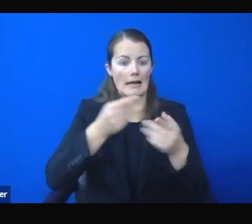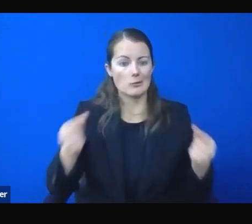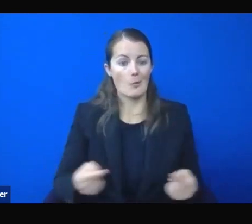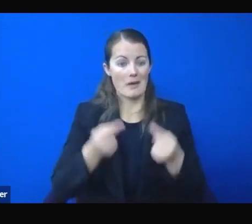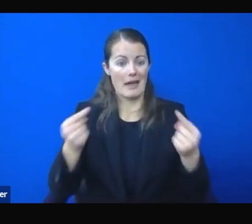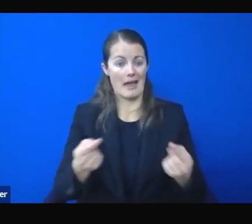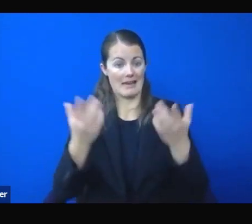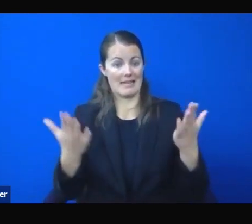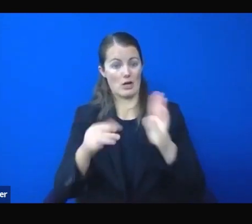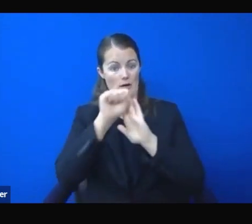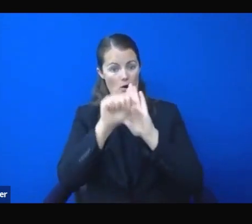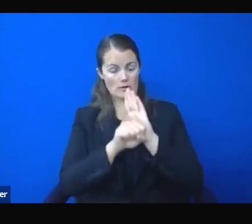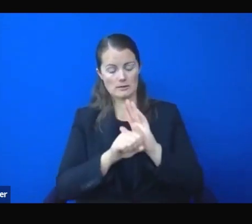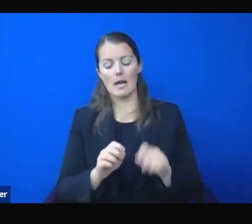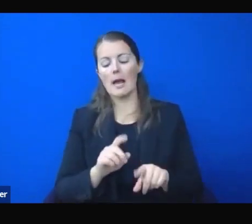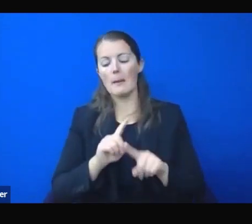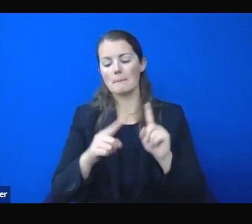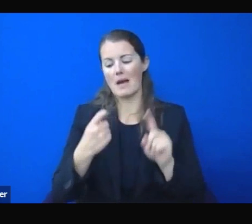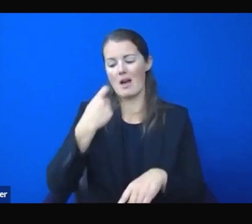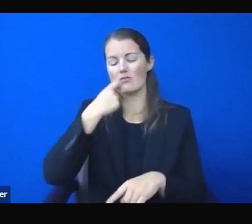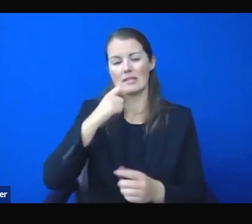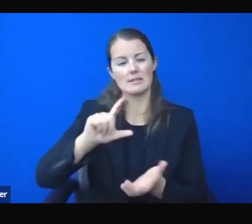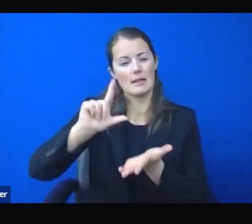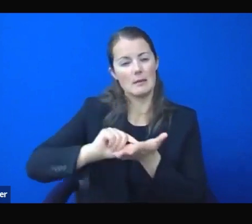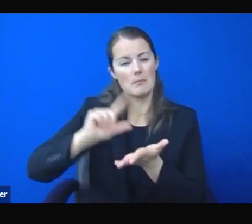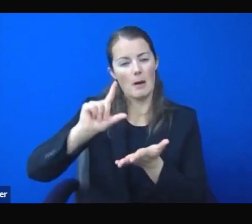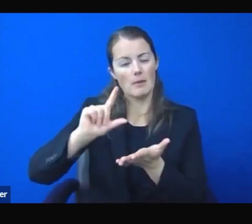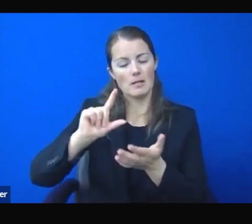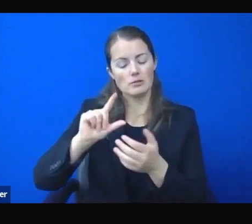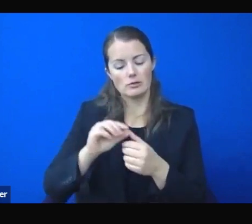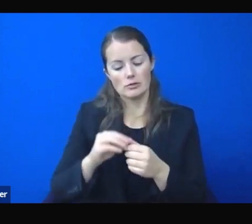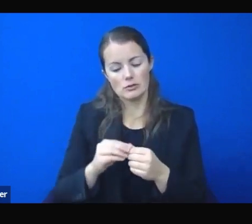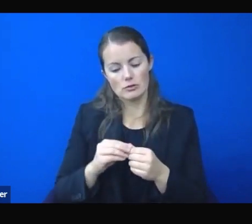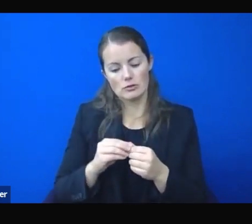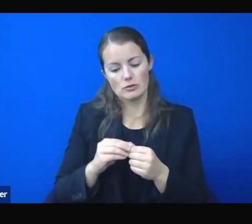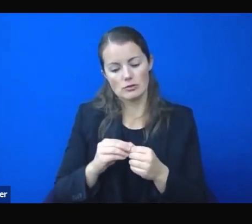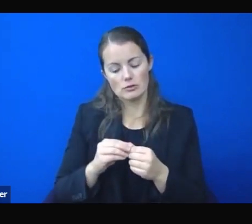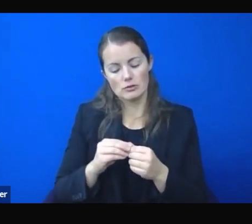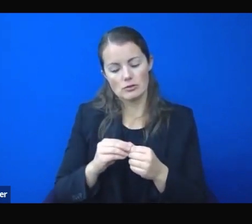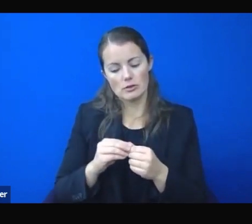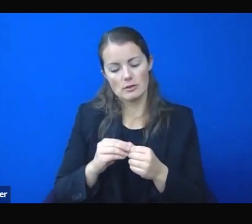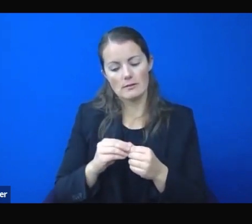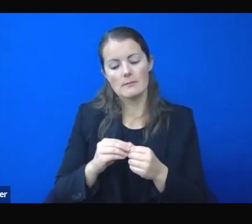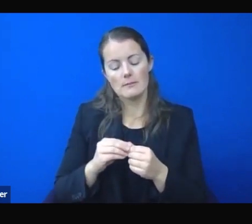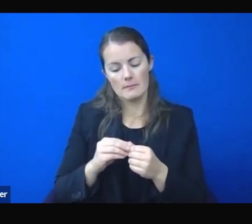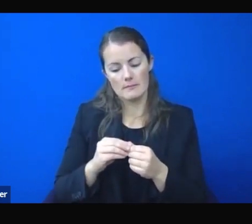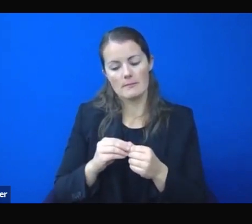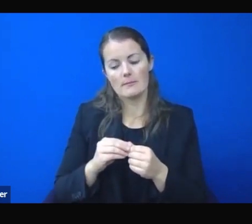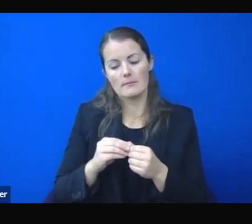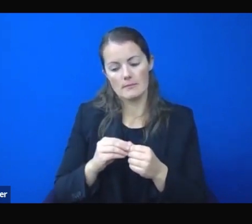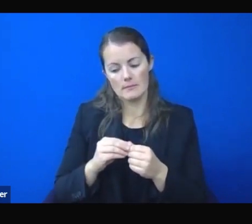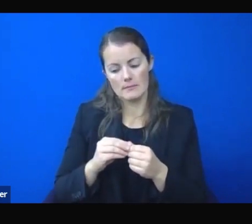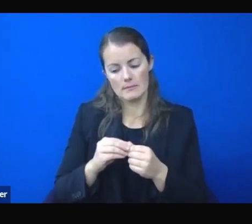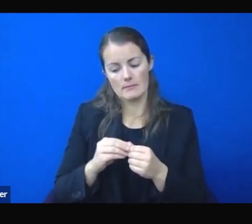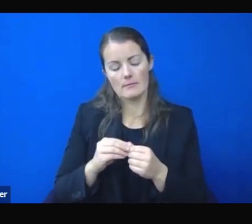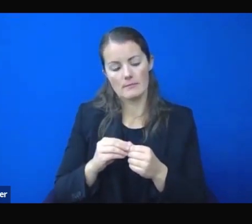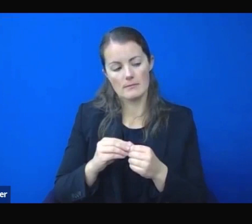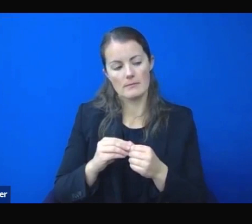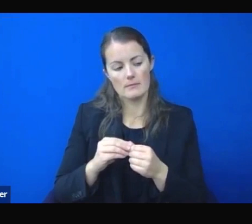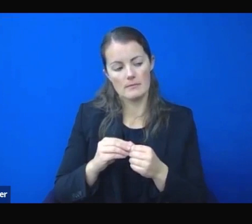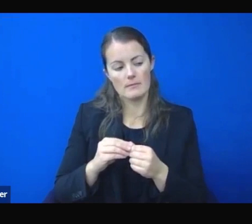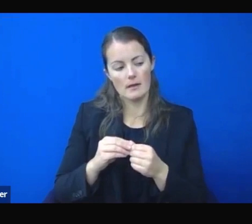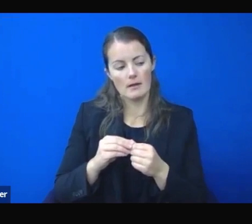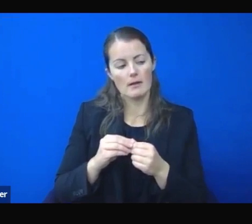of new COVID cases in Clark County, Nevada, per capita, was higher than the number in Los Angeles County,